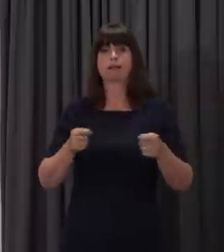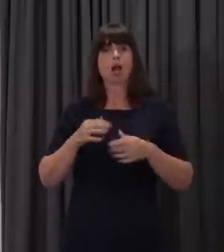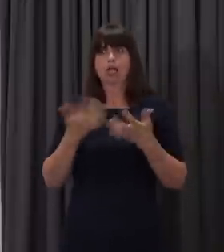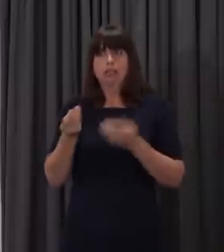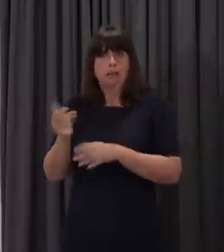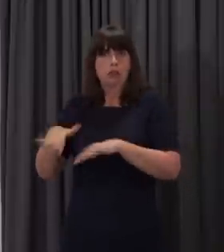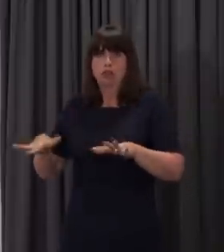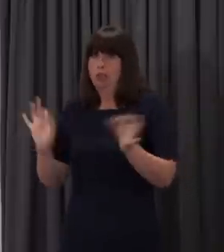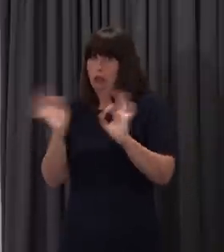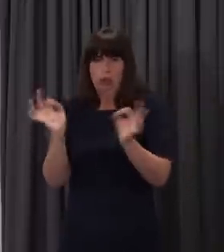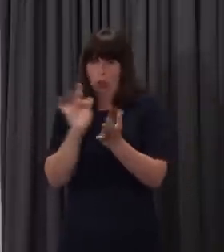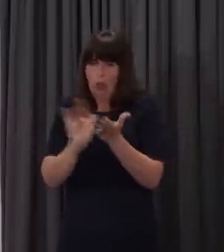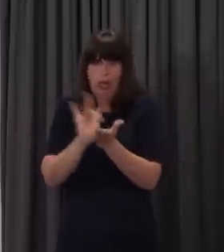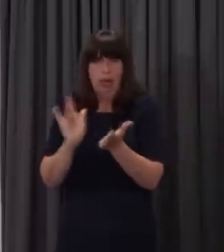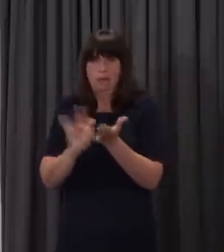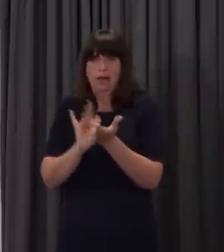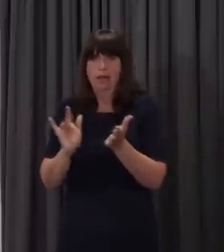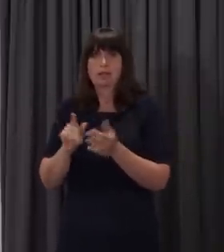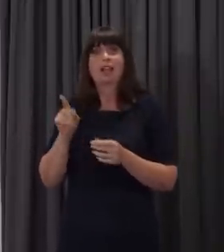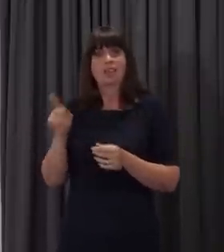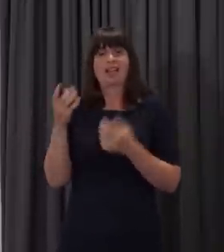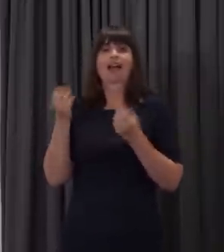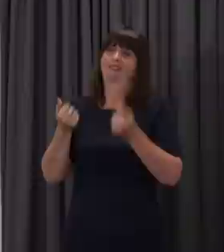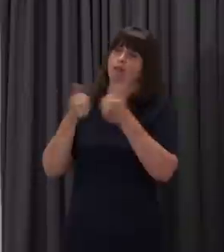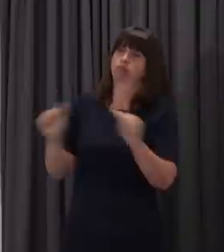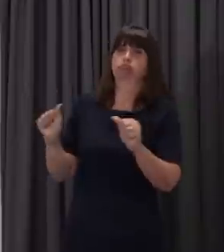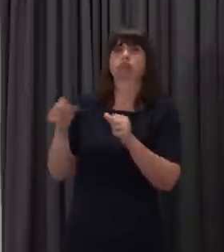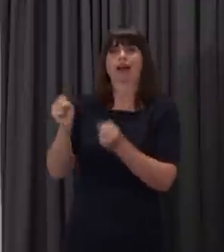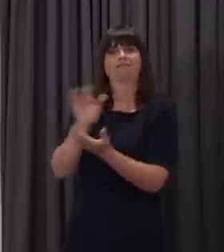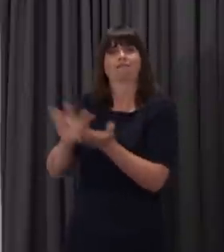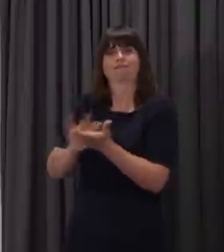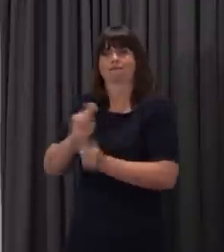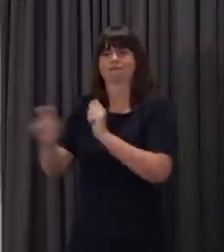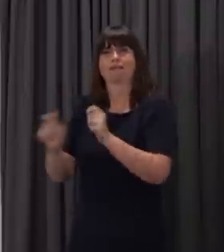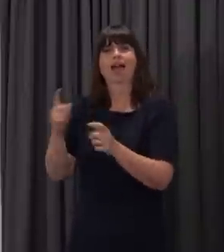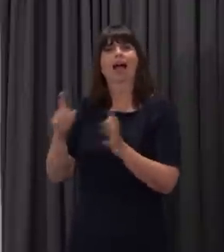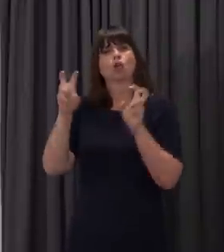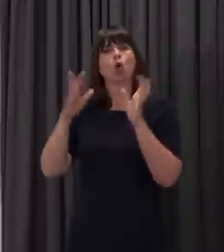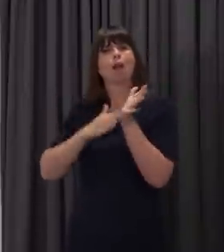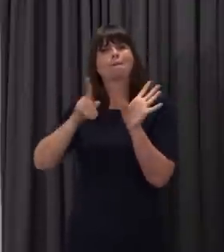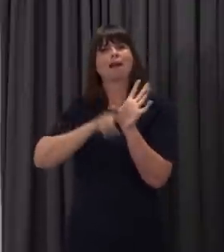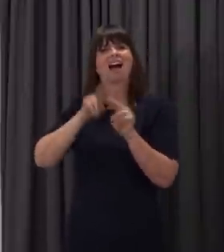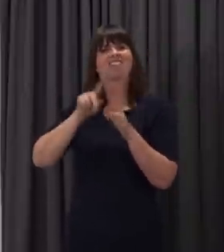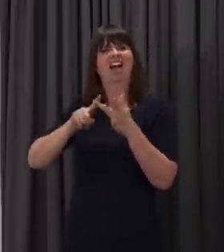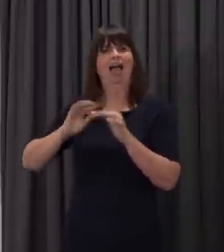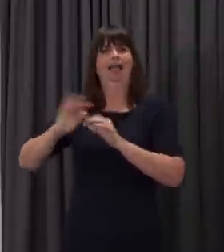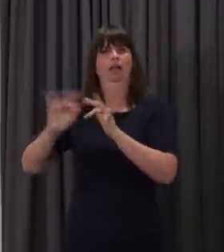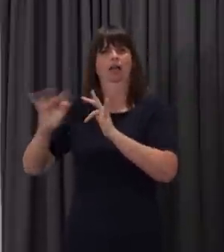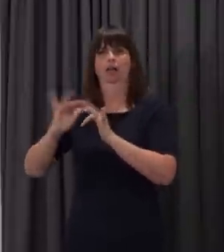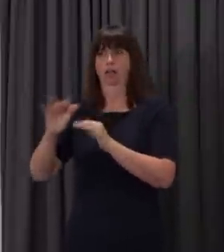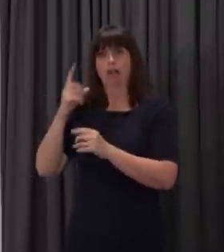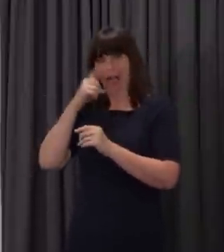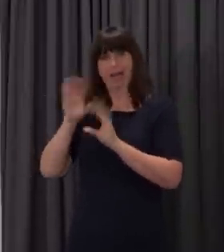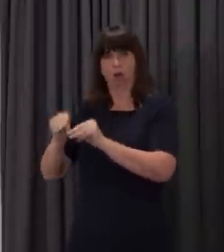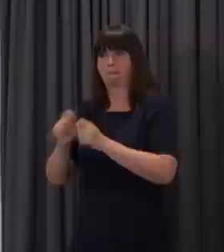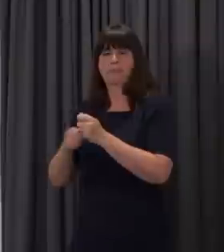can have devices and MiFi at home so that they can participate in online learning. And we will continue to work with our local